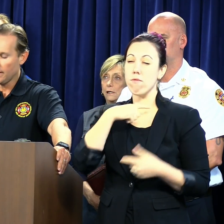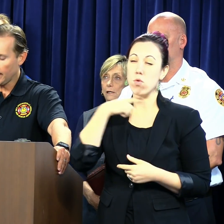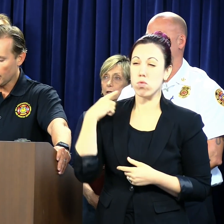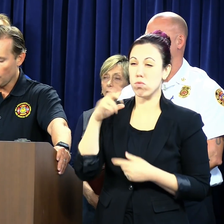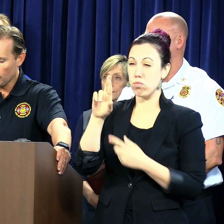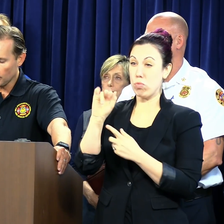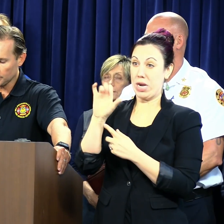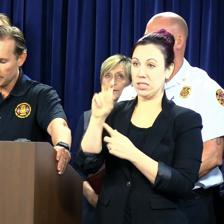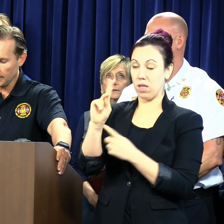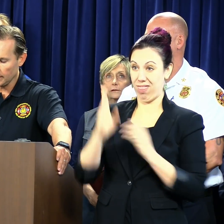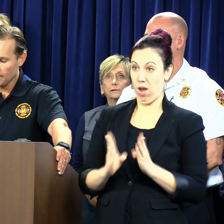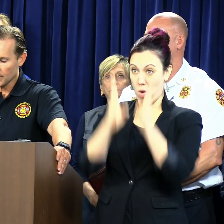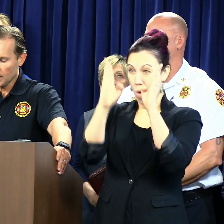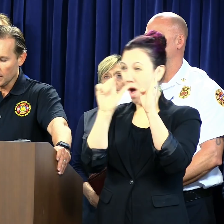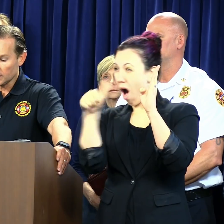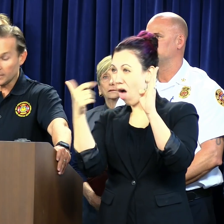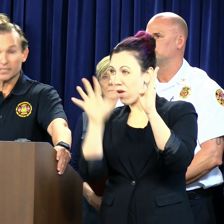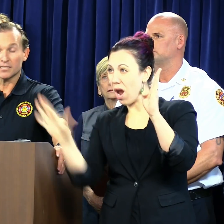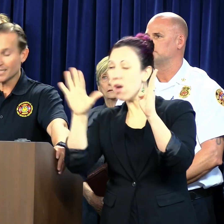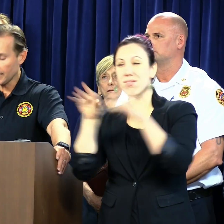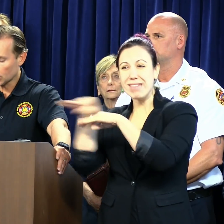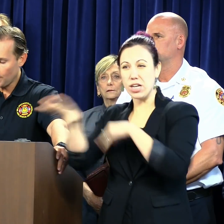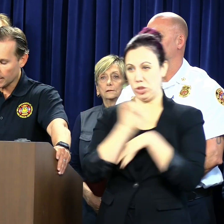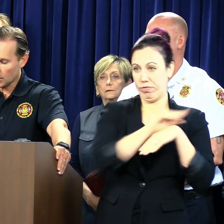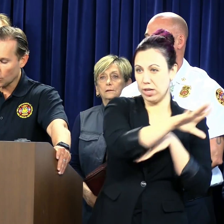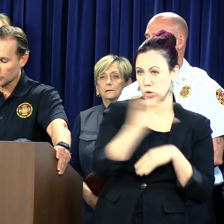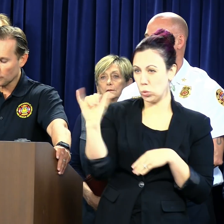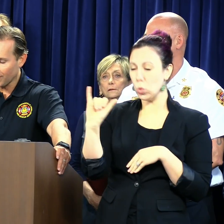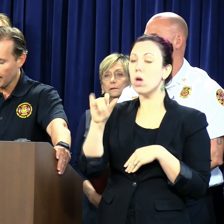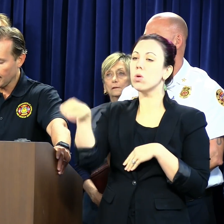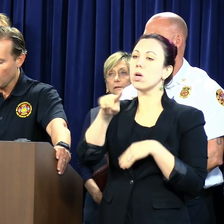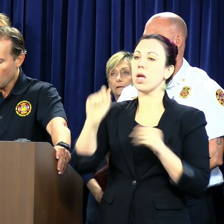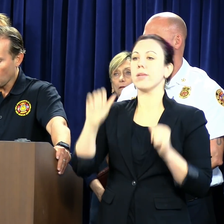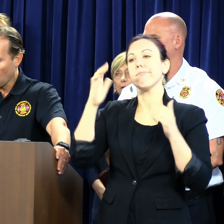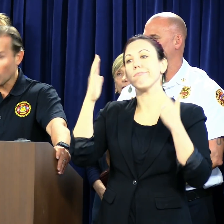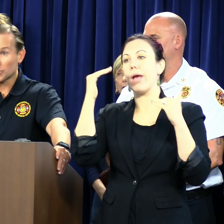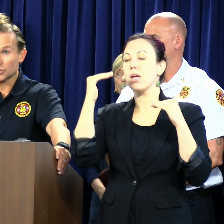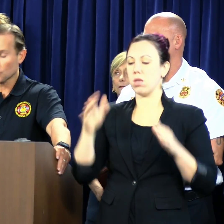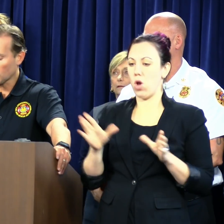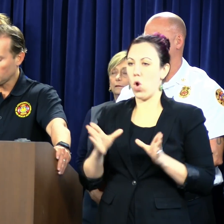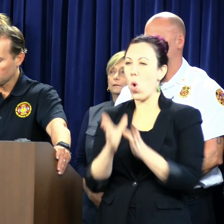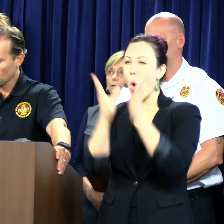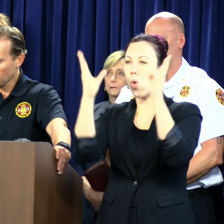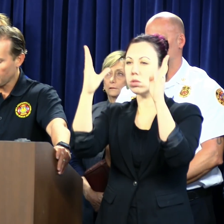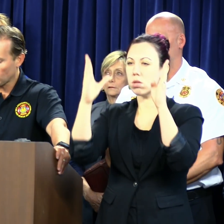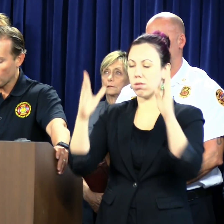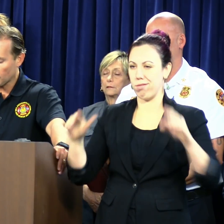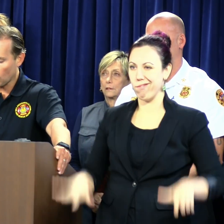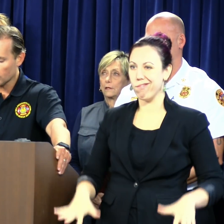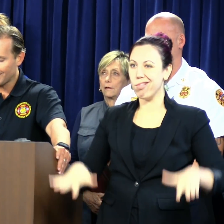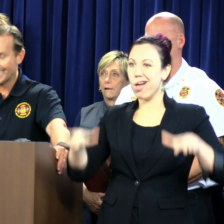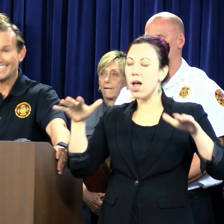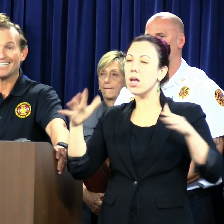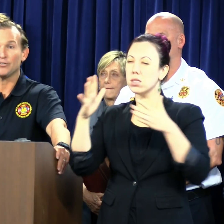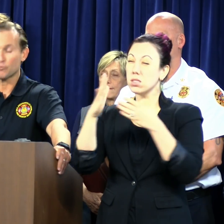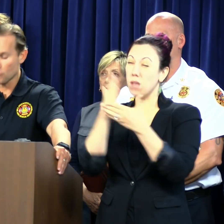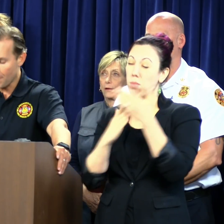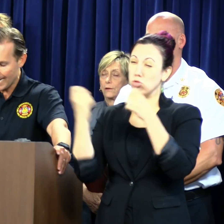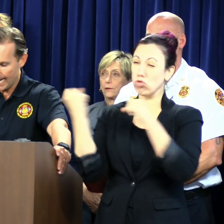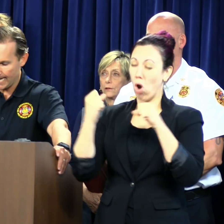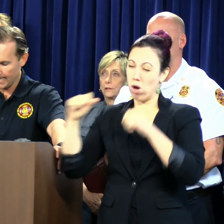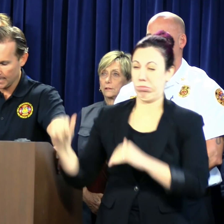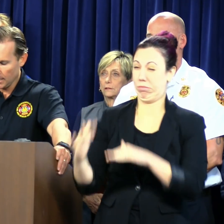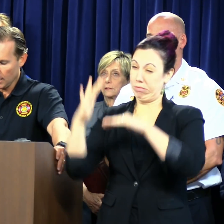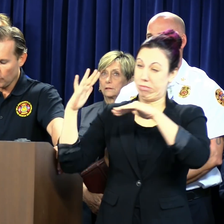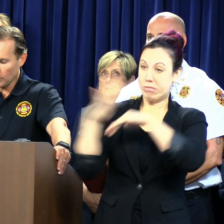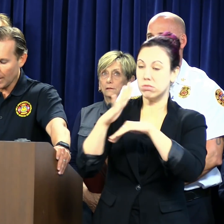of that cone and what you're seeing. Citizens can expect coastal flooding, large destructive surf, and rip currents to continue through